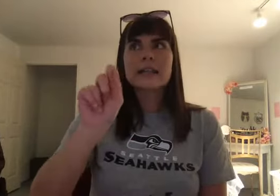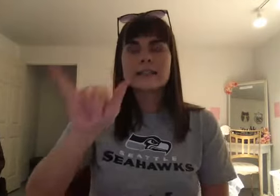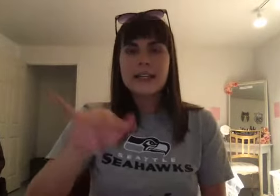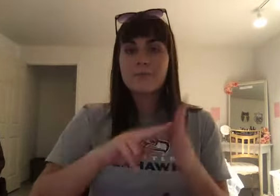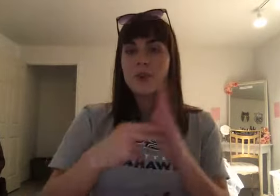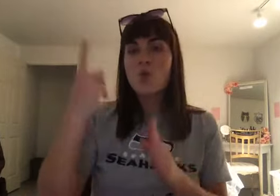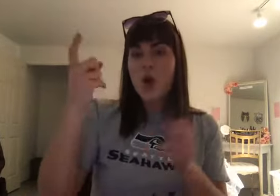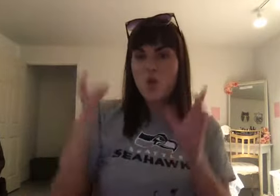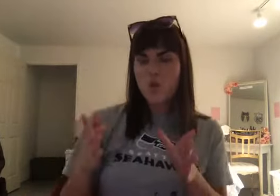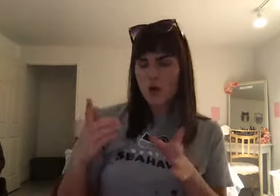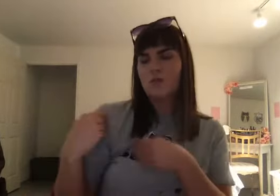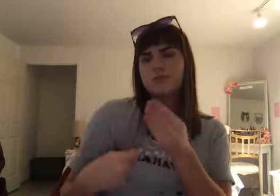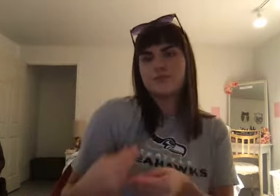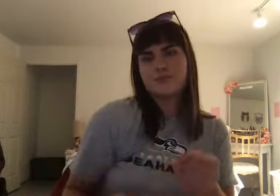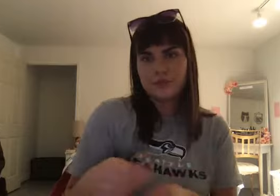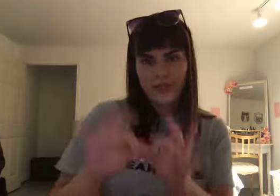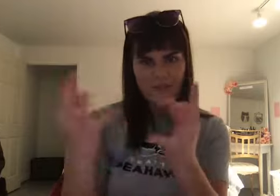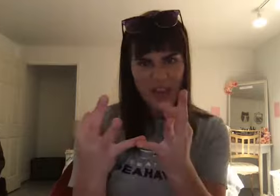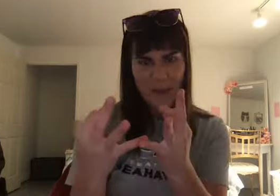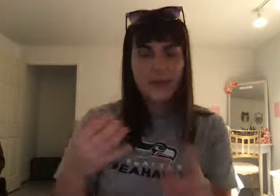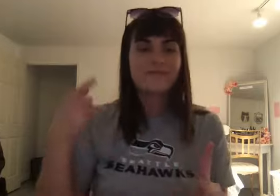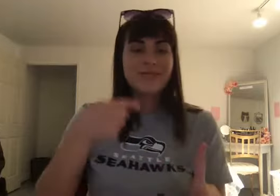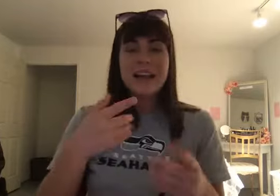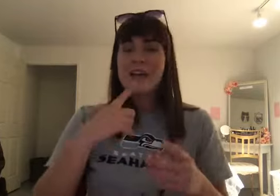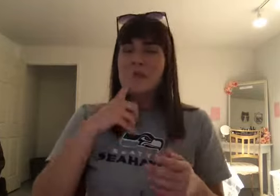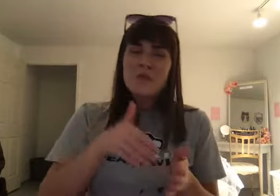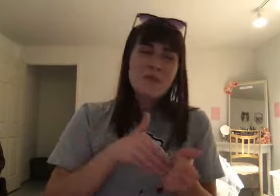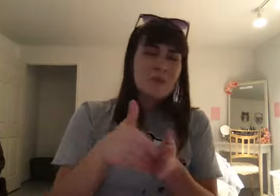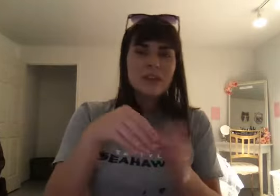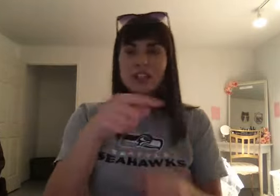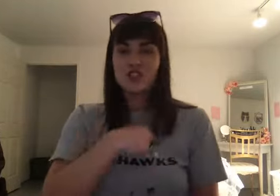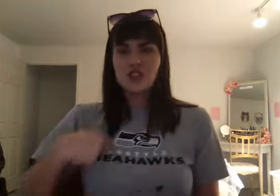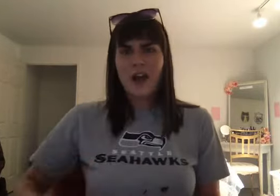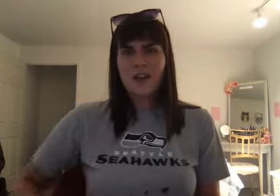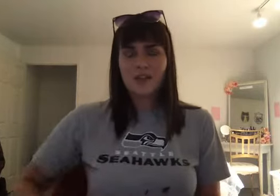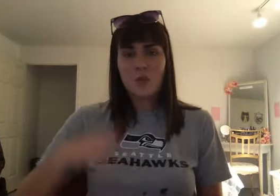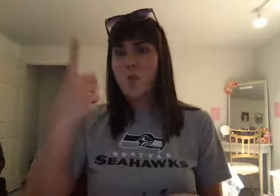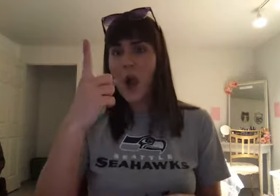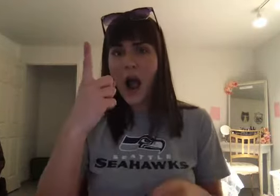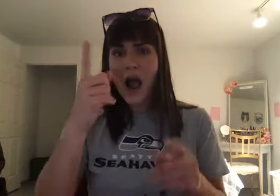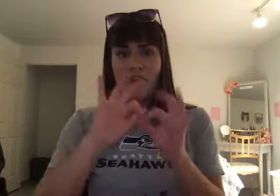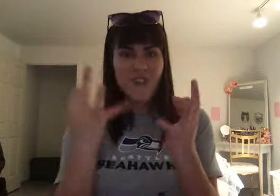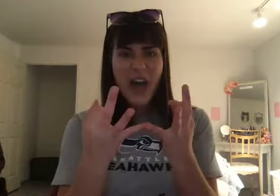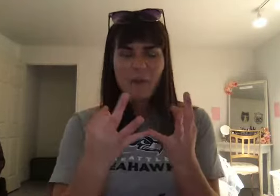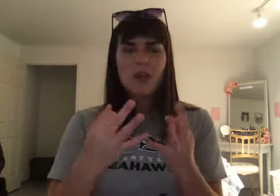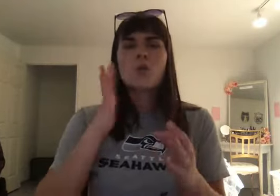family. We're going to see when we look at China. Dynasties that would last for hundreds and hundreds of years. Where people from the same family continue to